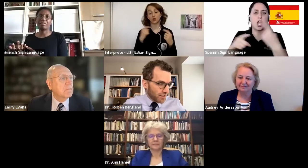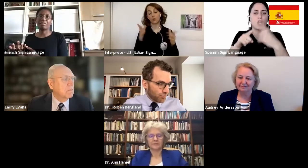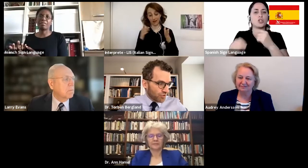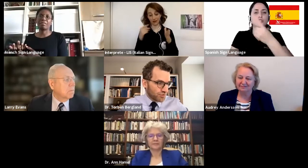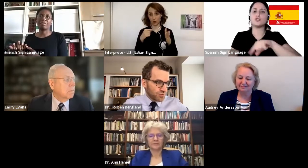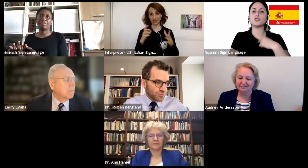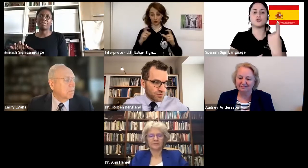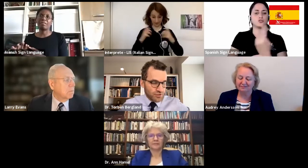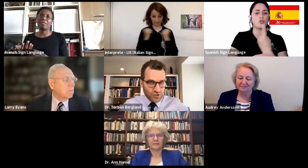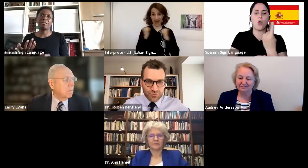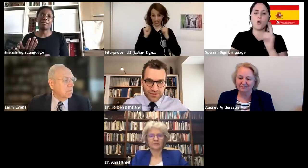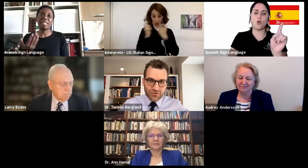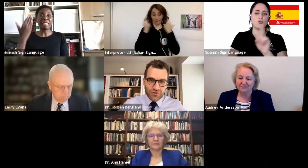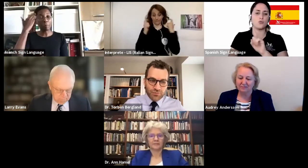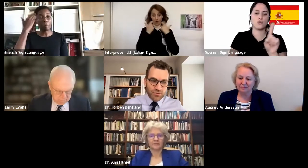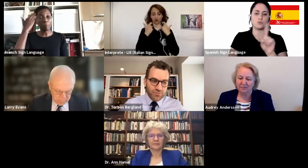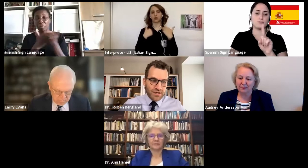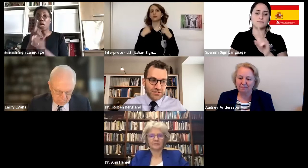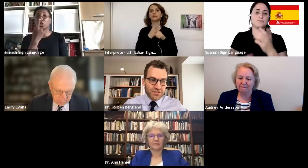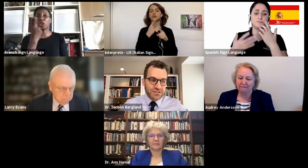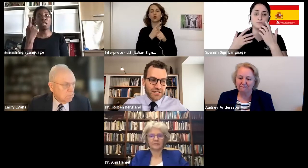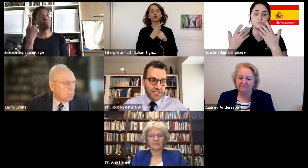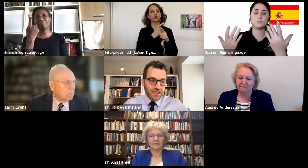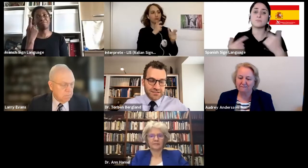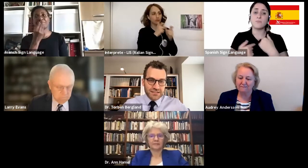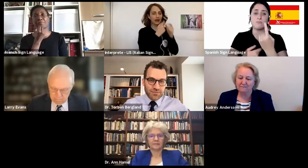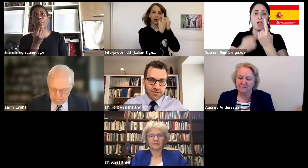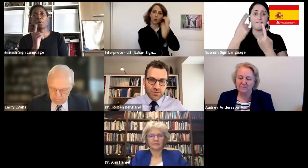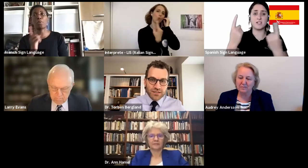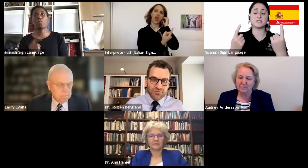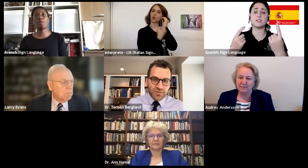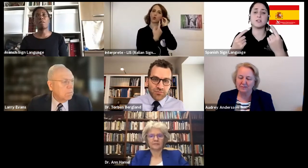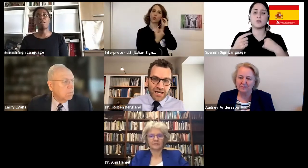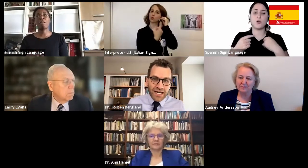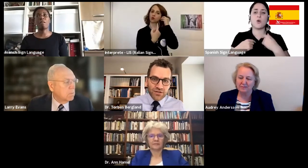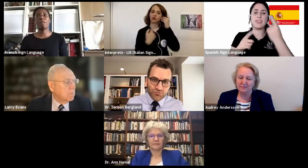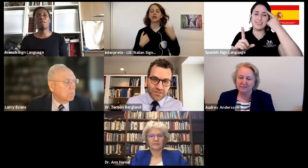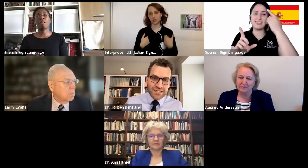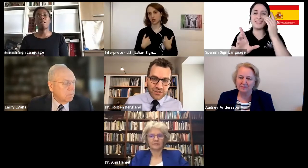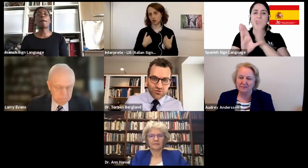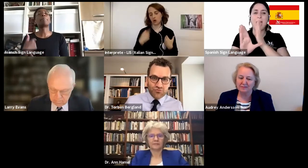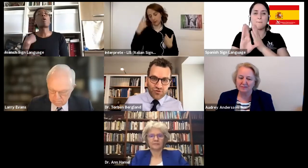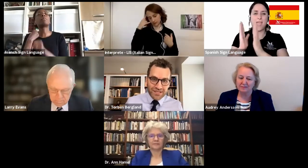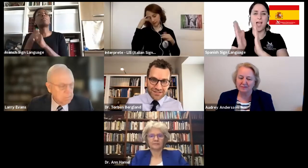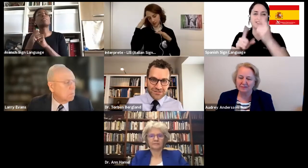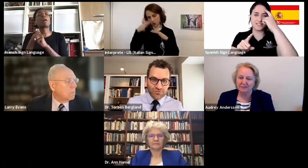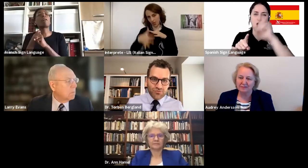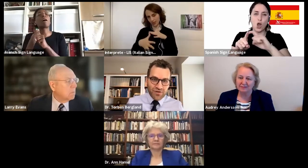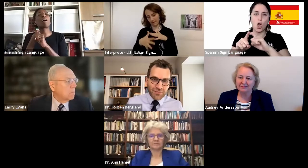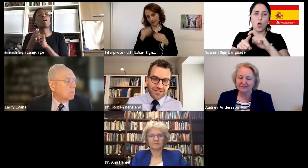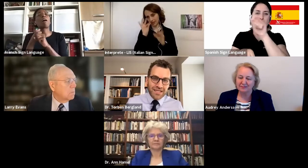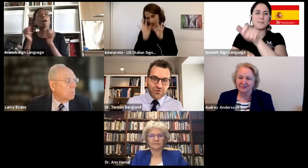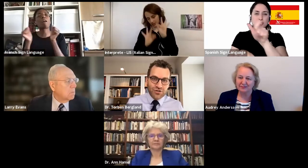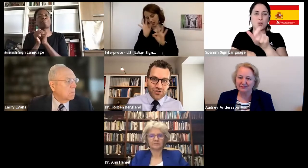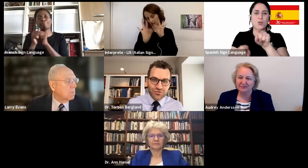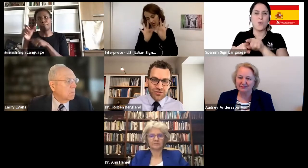I worked a lot with psychotherapy with patients. I said sometimes, well, if people had really good friends or